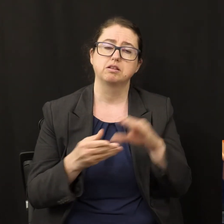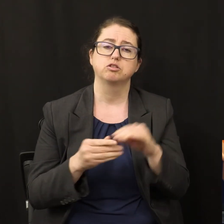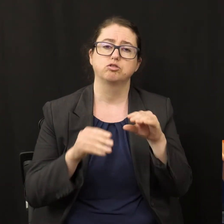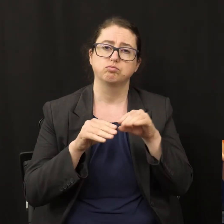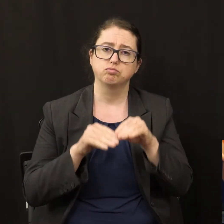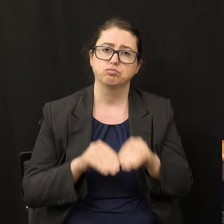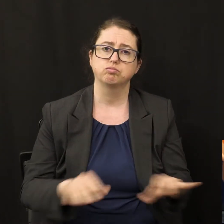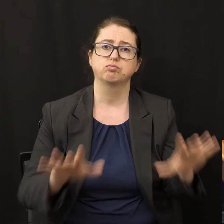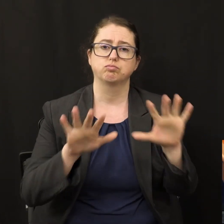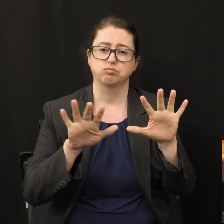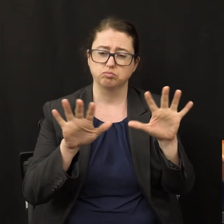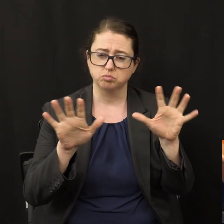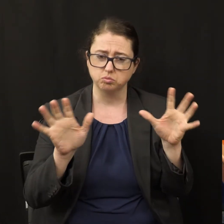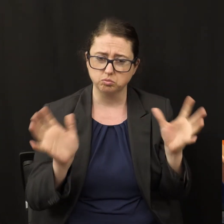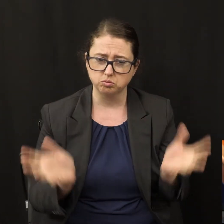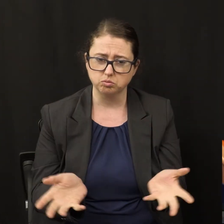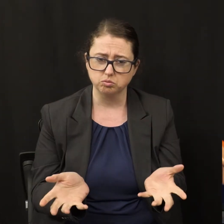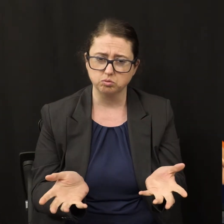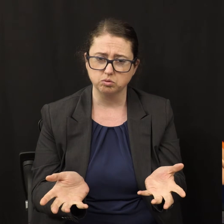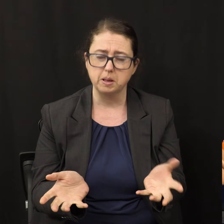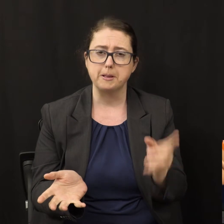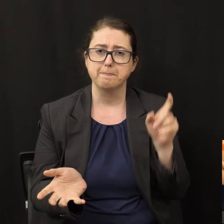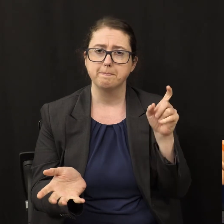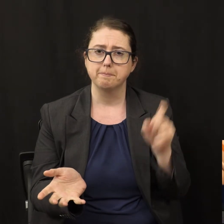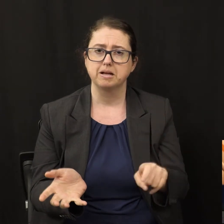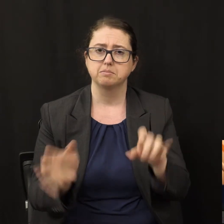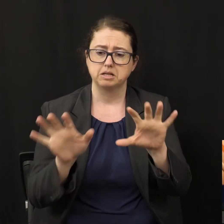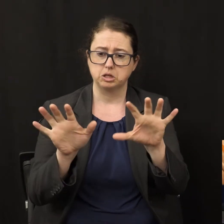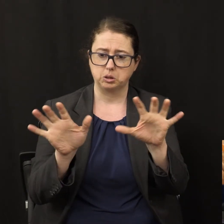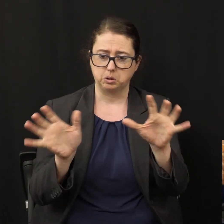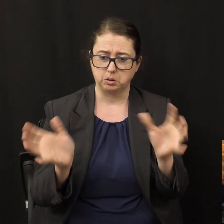there must be a global church to proclaim it.